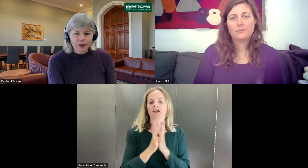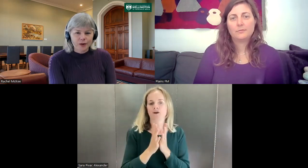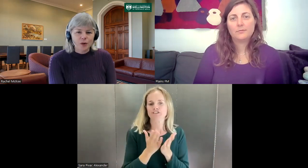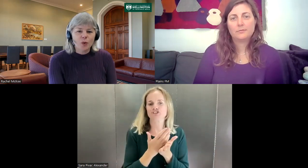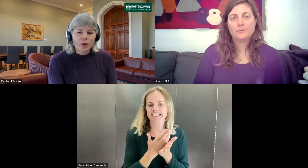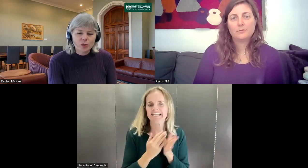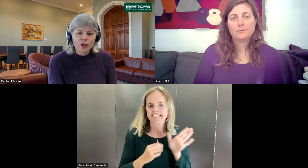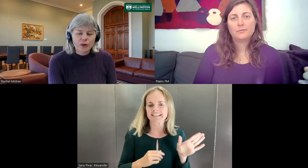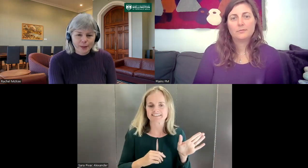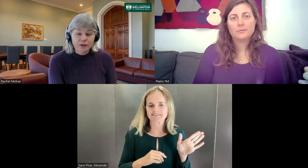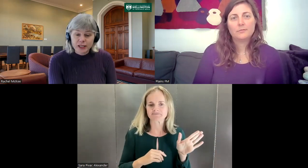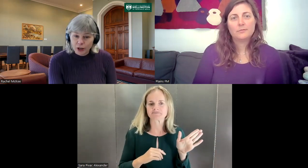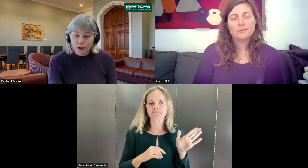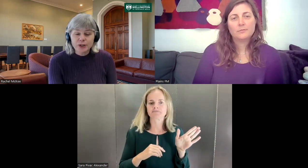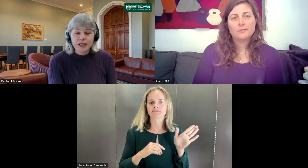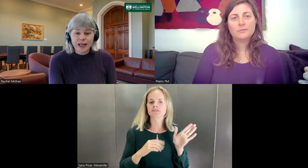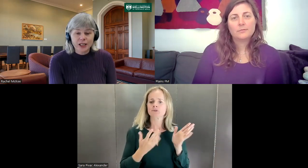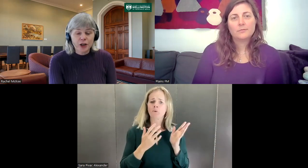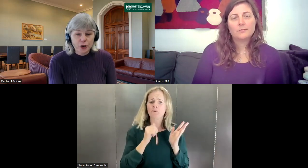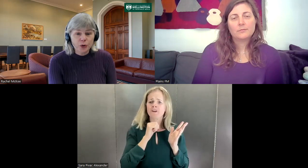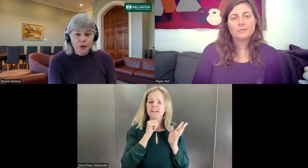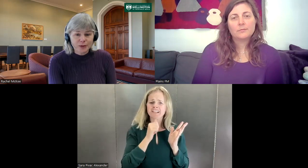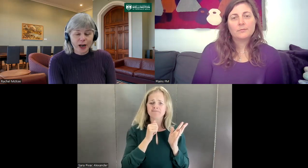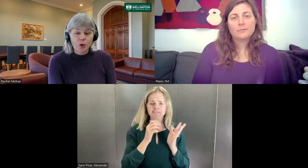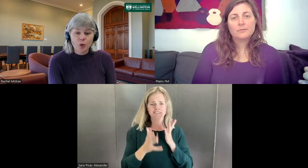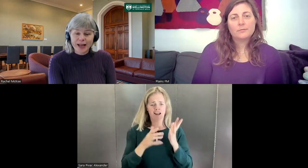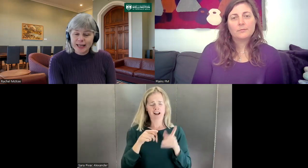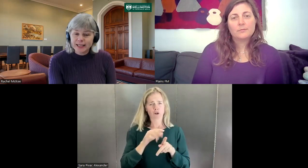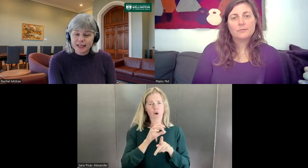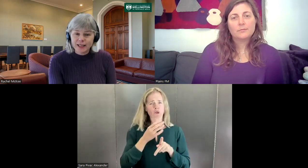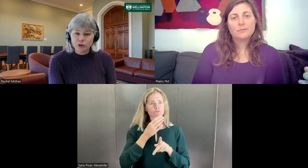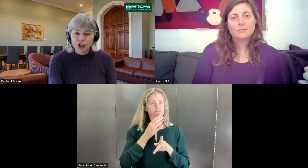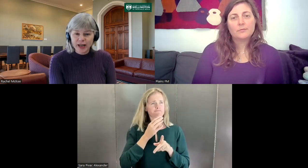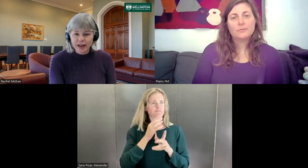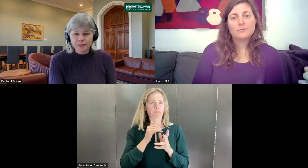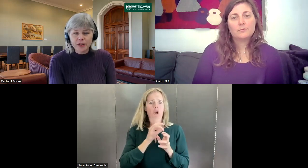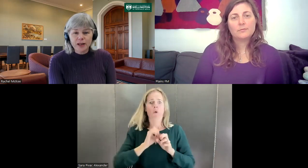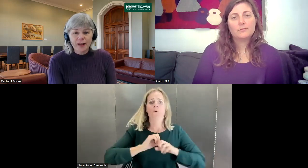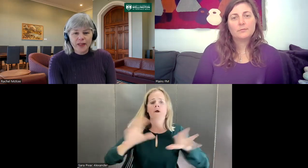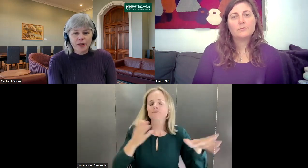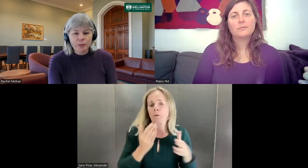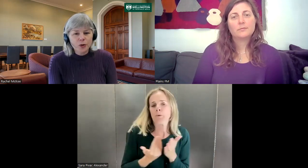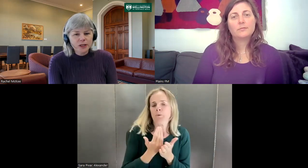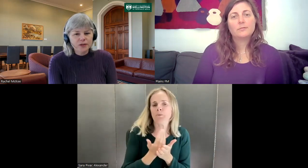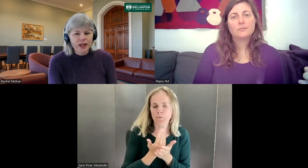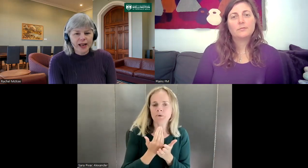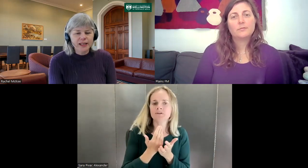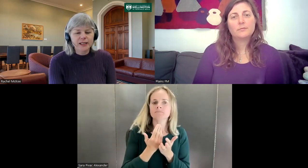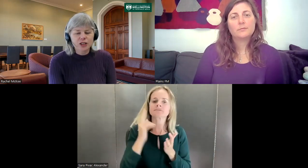We also, a couple of years ago, started a new website called NZSL Share. And that the purpose of that is to